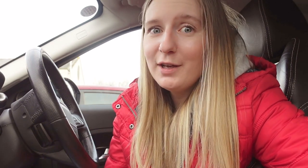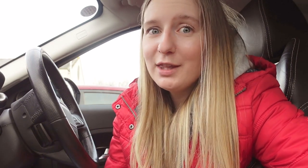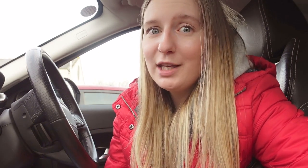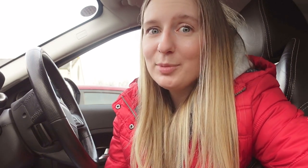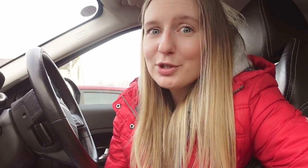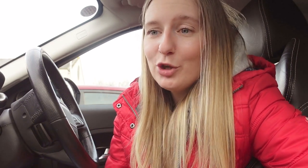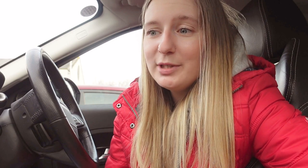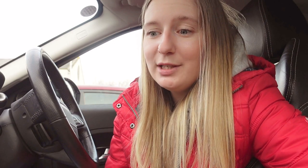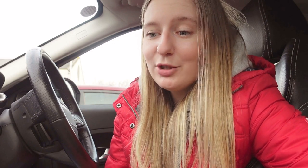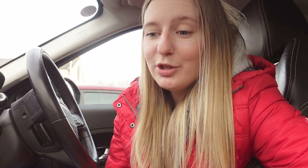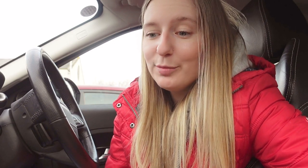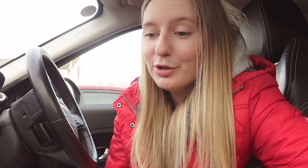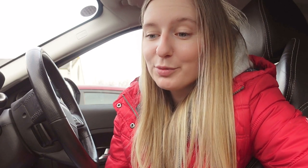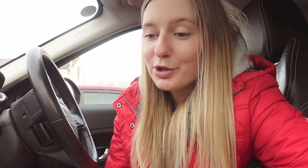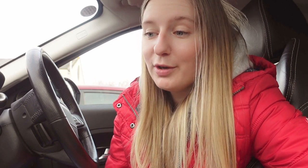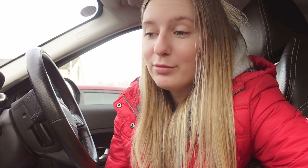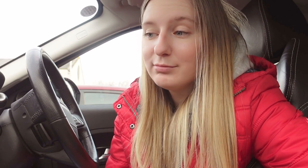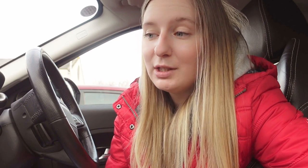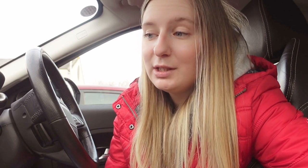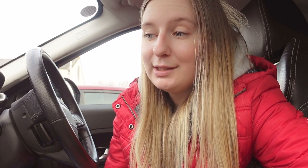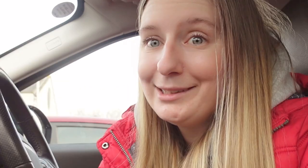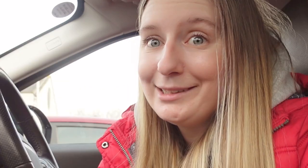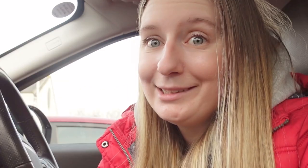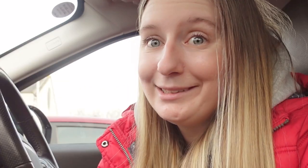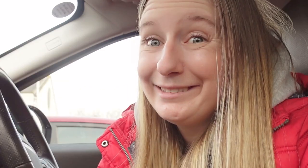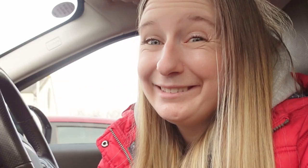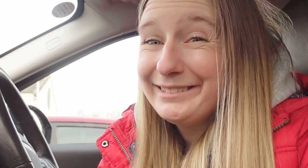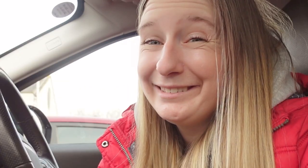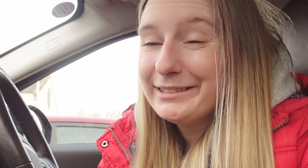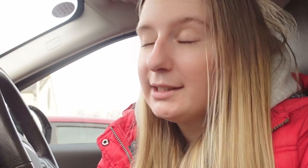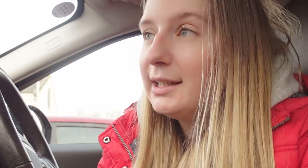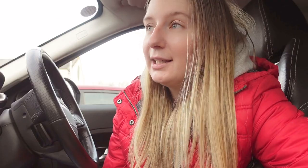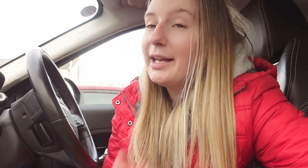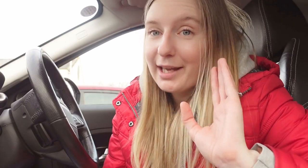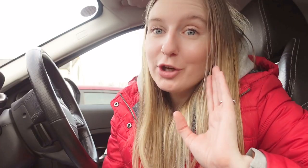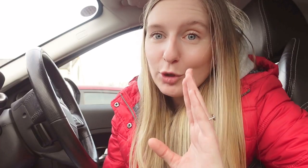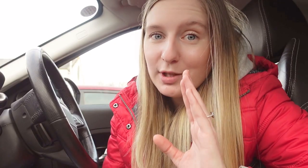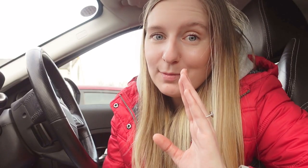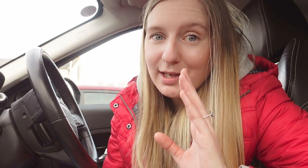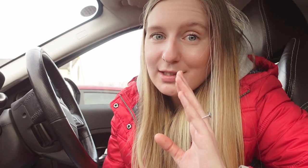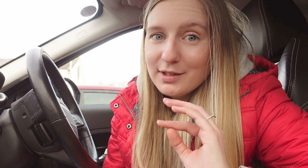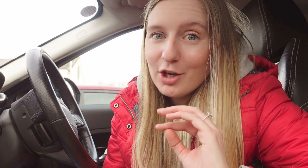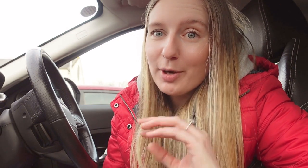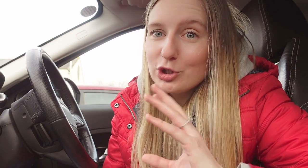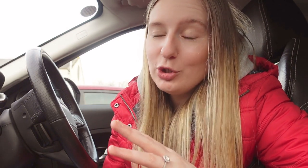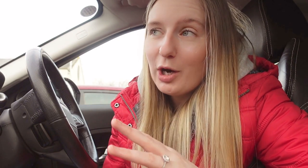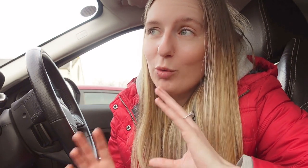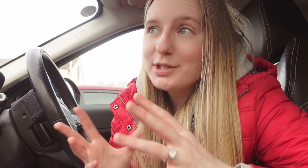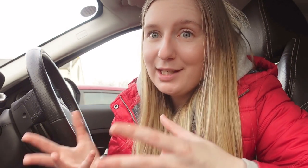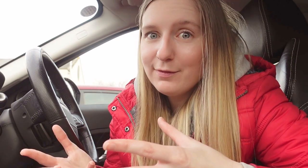faith in it because nobody literally nobody knows what's going on and again I don't want this to be a negative video but I do I want to give